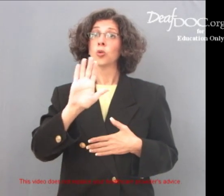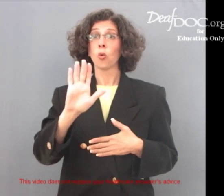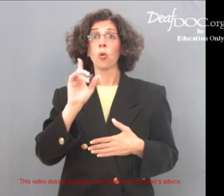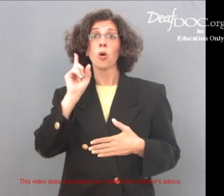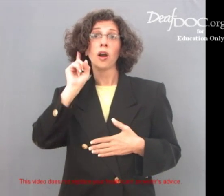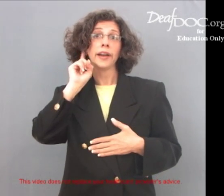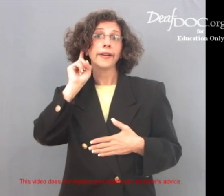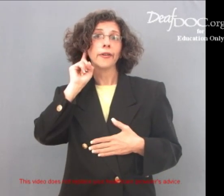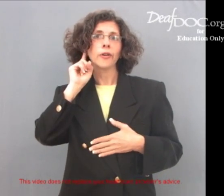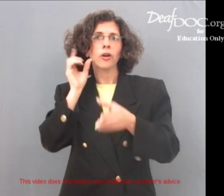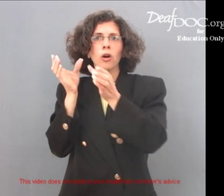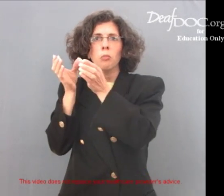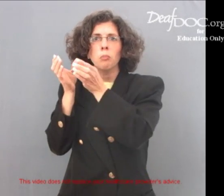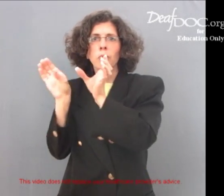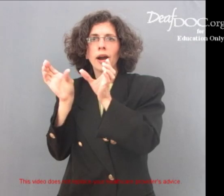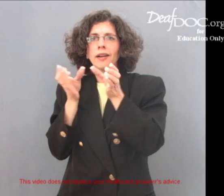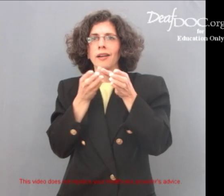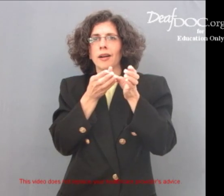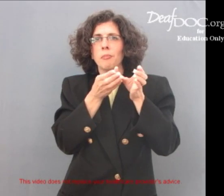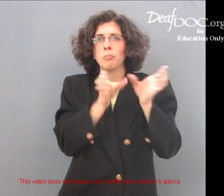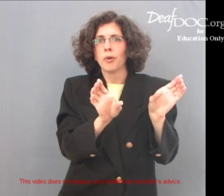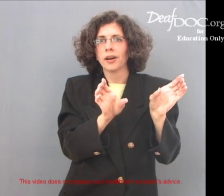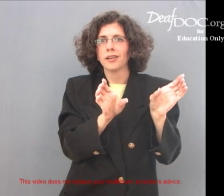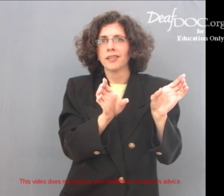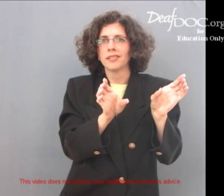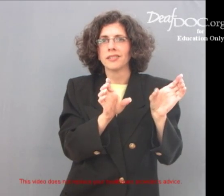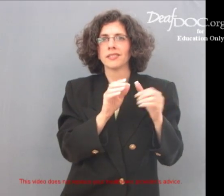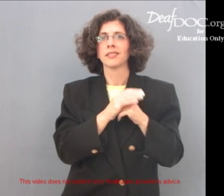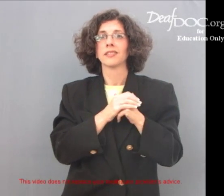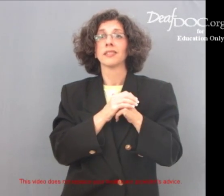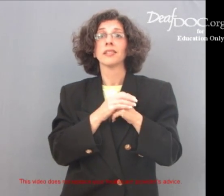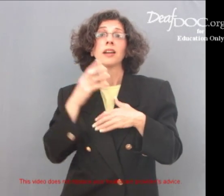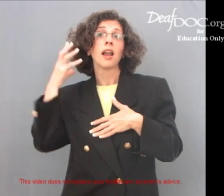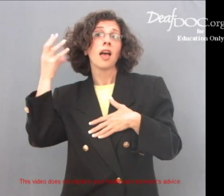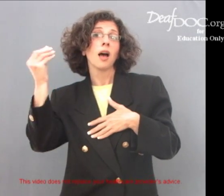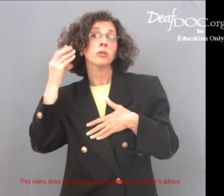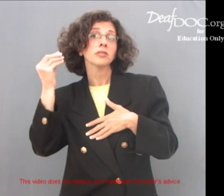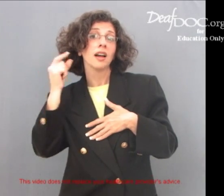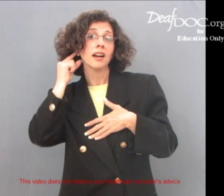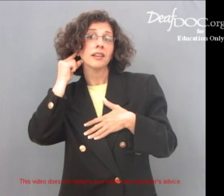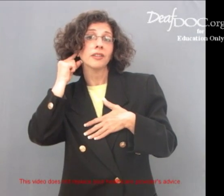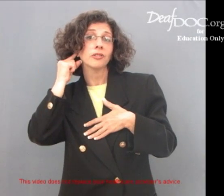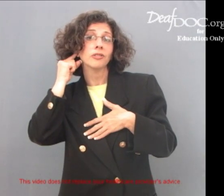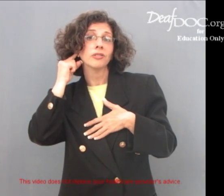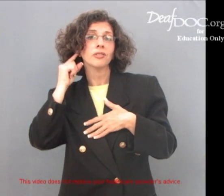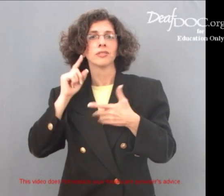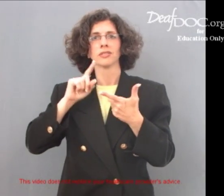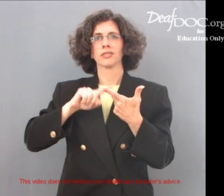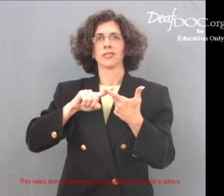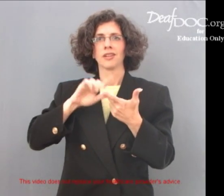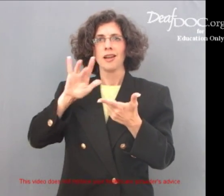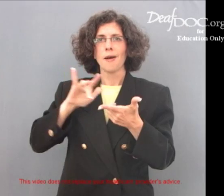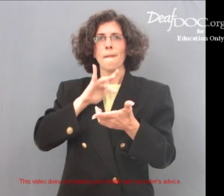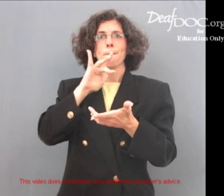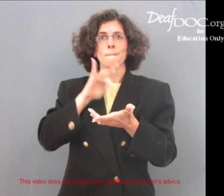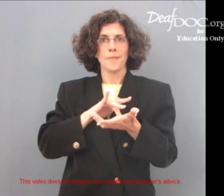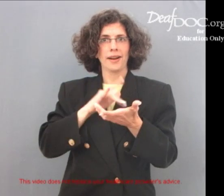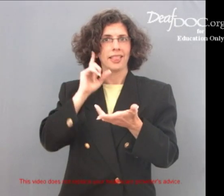Your ear has three main parts. They are the outer ear, the